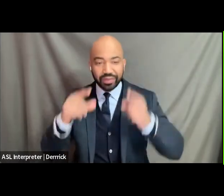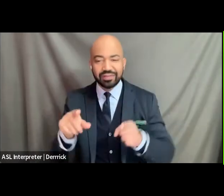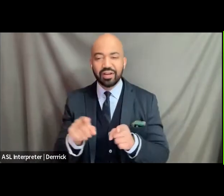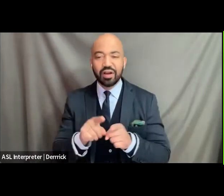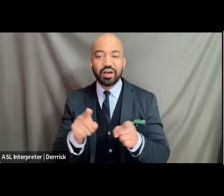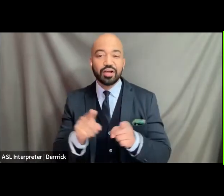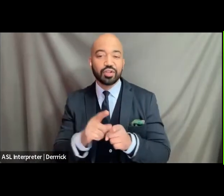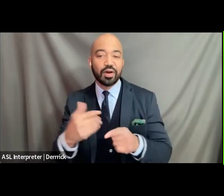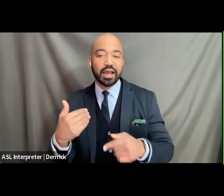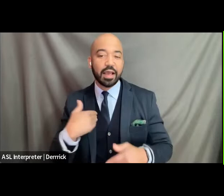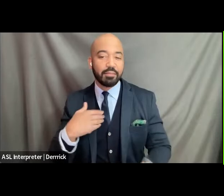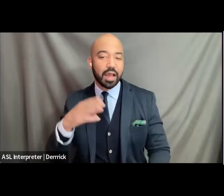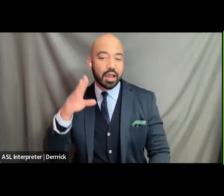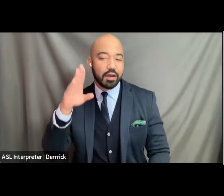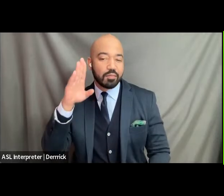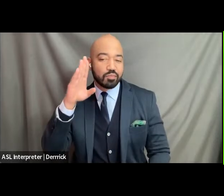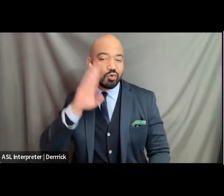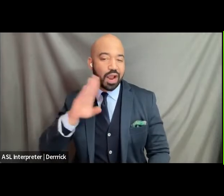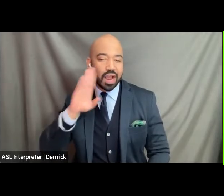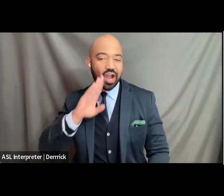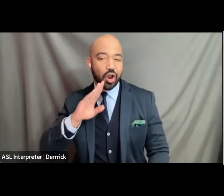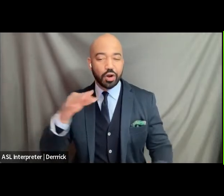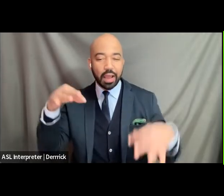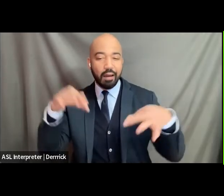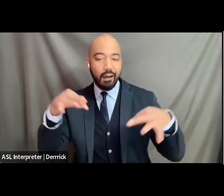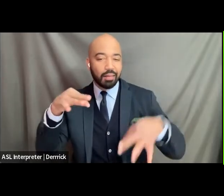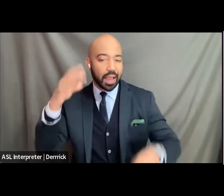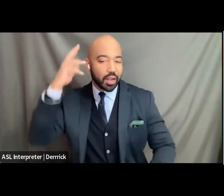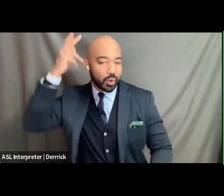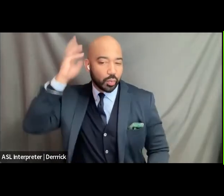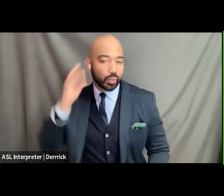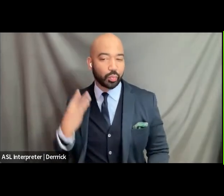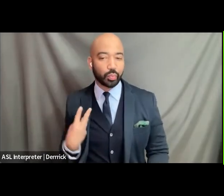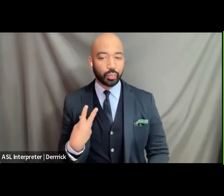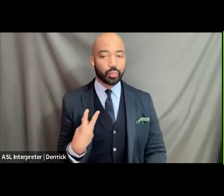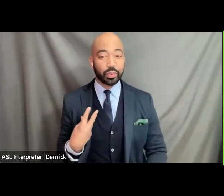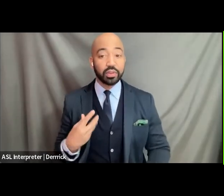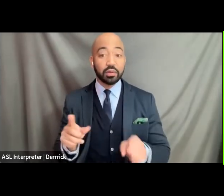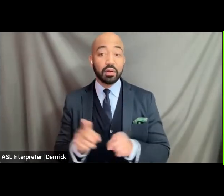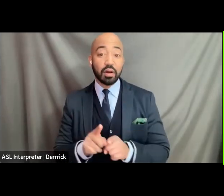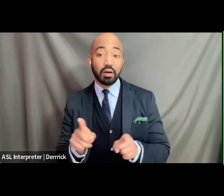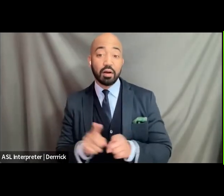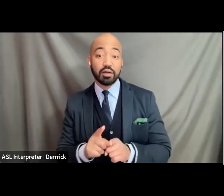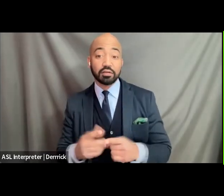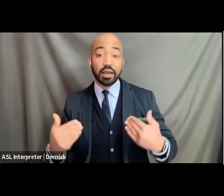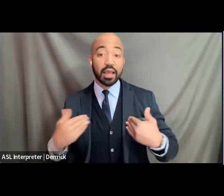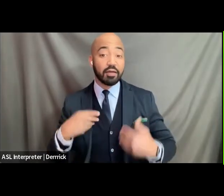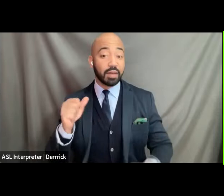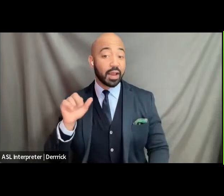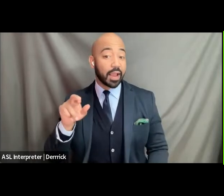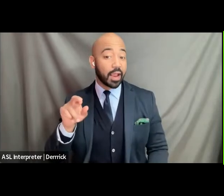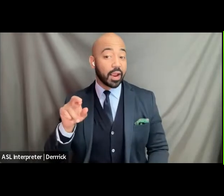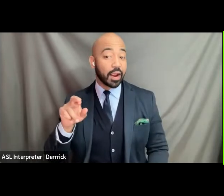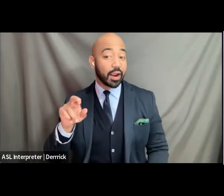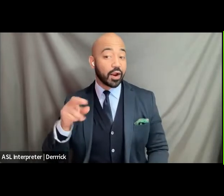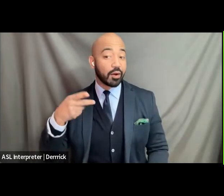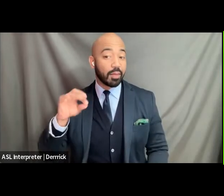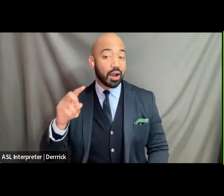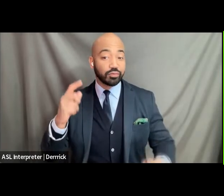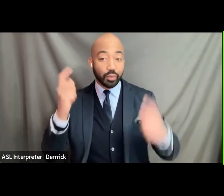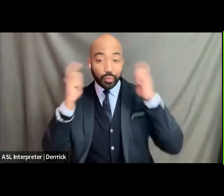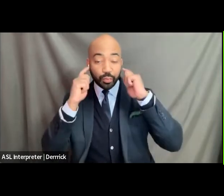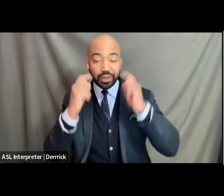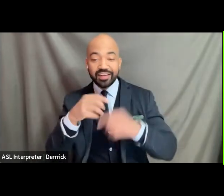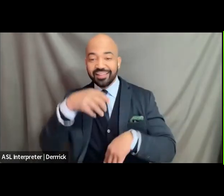highlighted brown curls um on my shoulders and i'm wearing my ed my air pods and i have the gap in my teeth